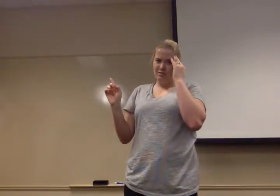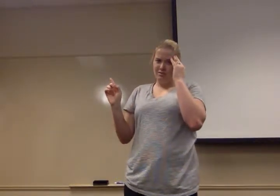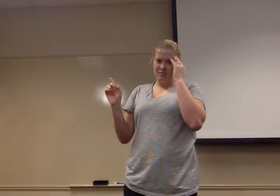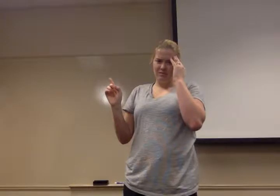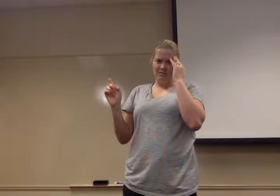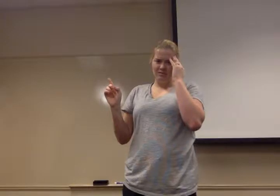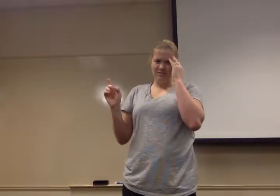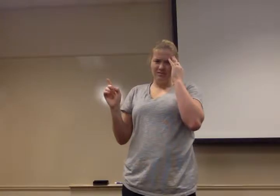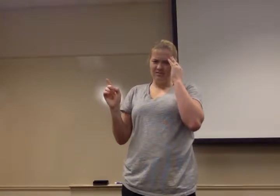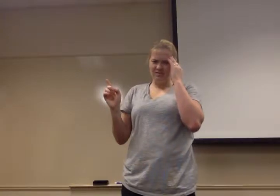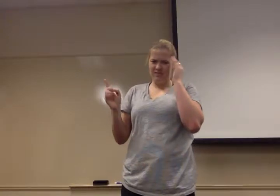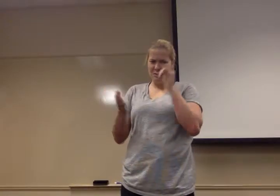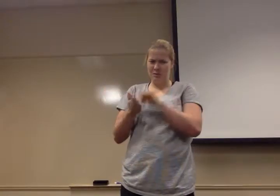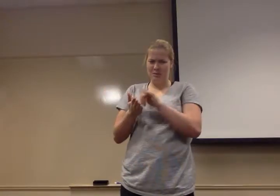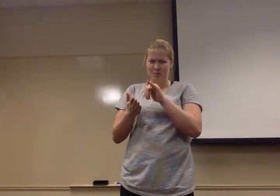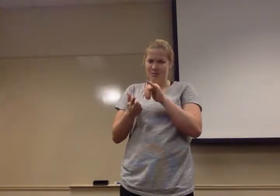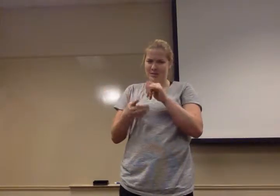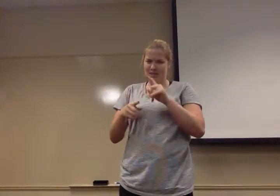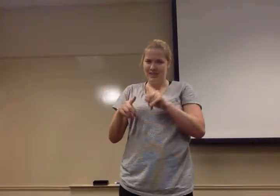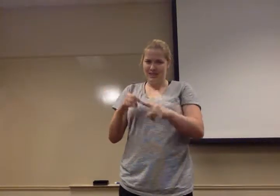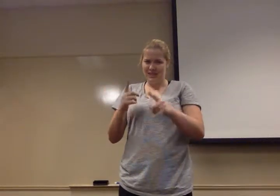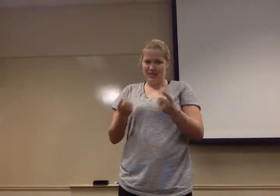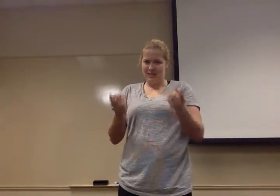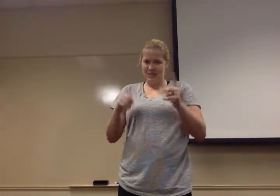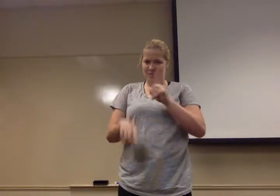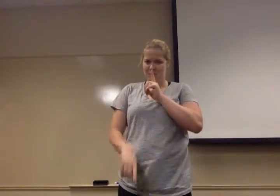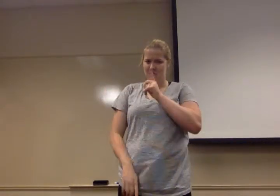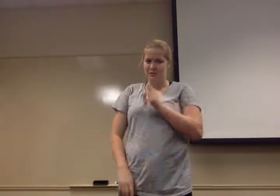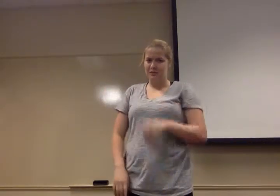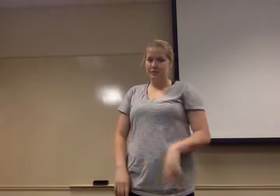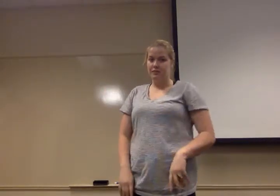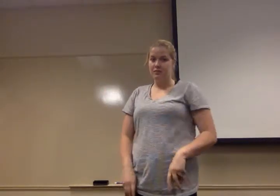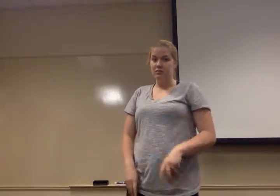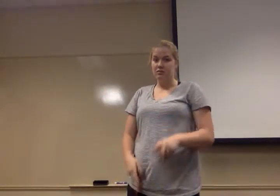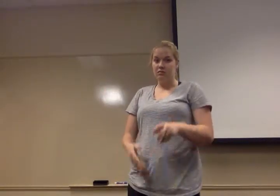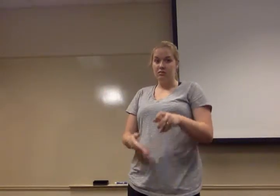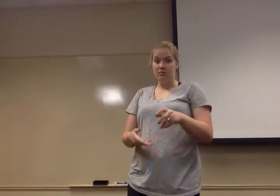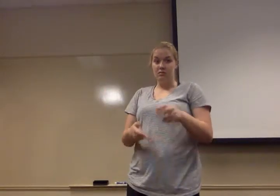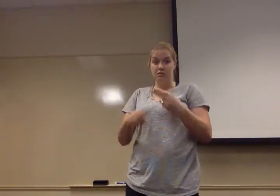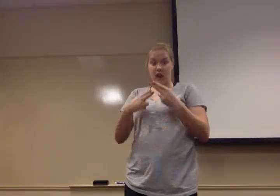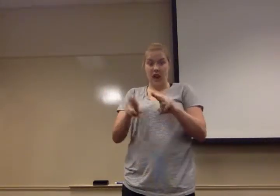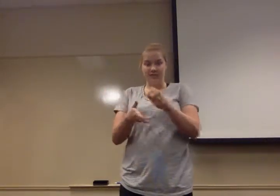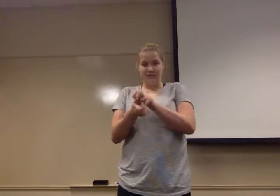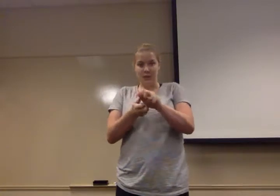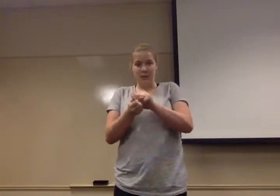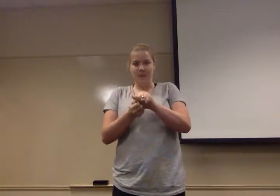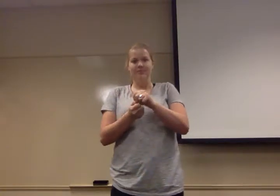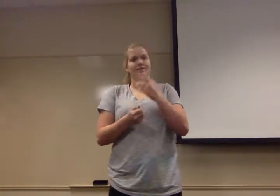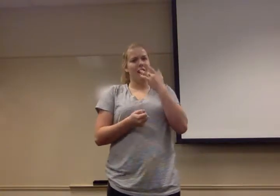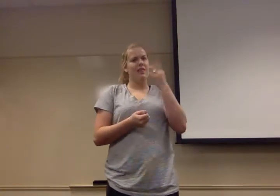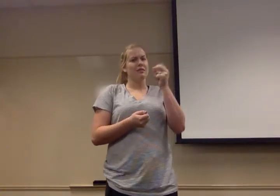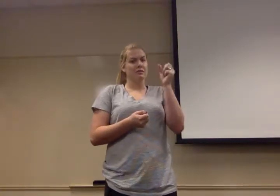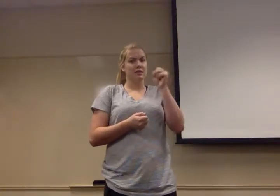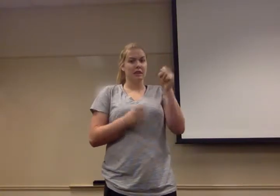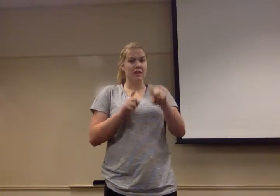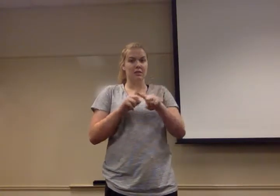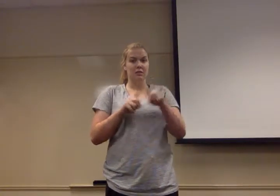the universe works. A scrambled egg is mush. Tasty mush, but it's mush. An egg is a beautiful, sophisticated